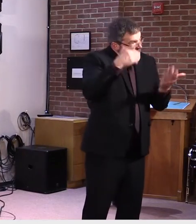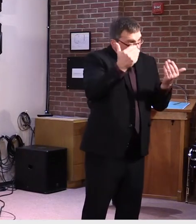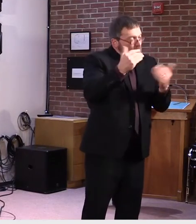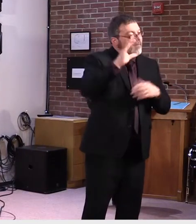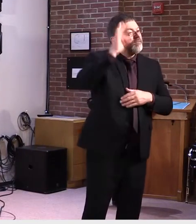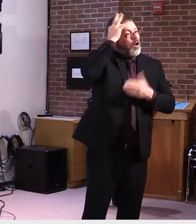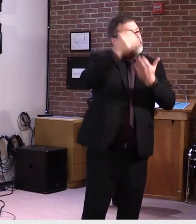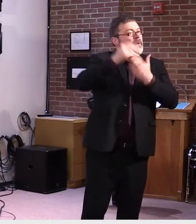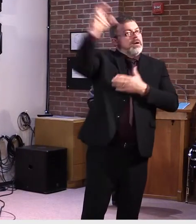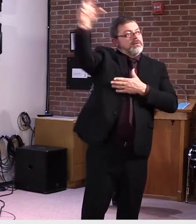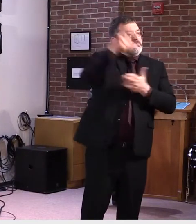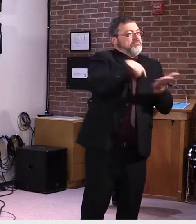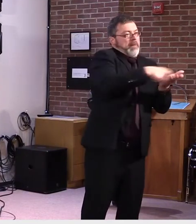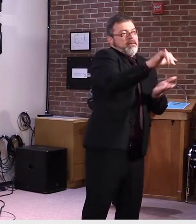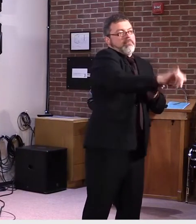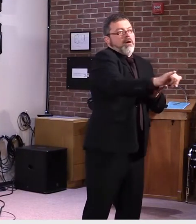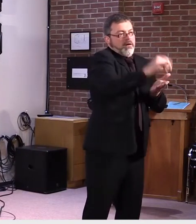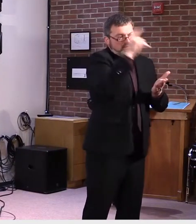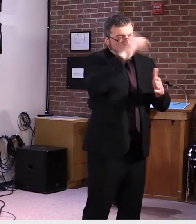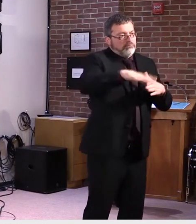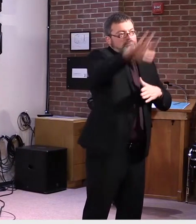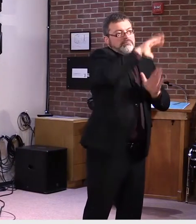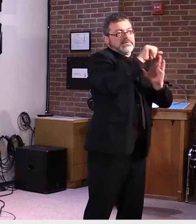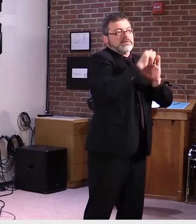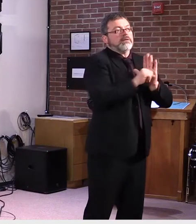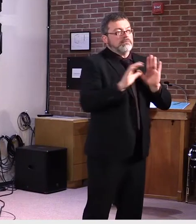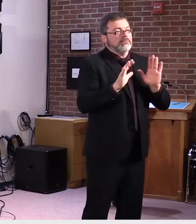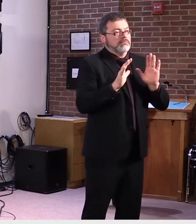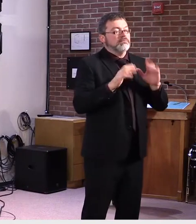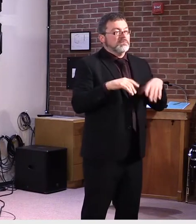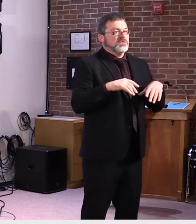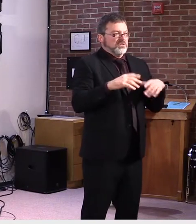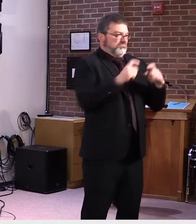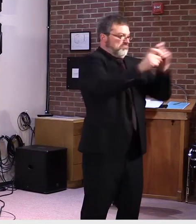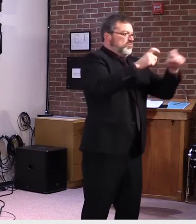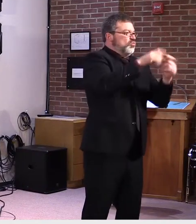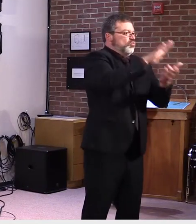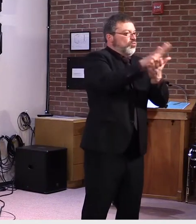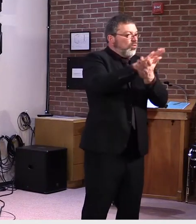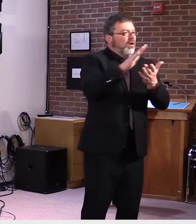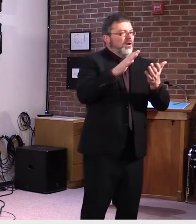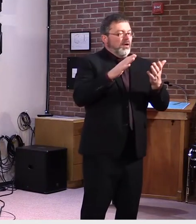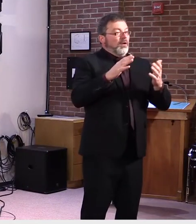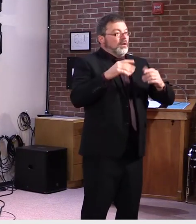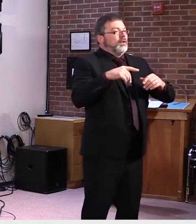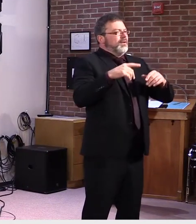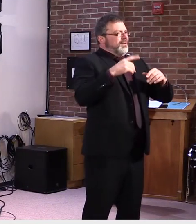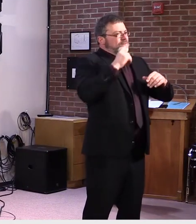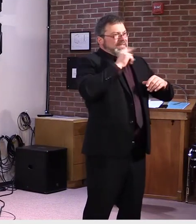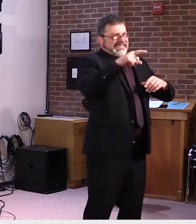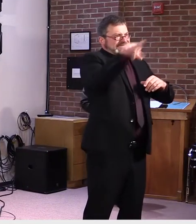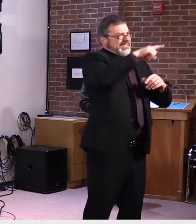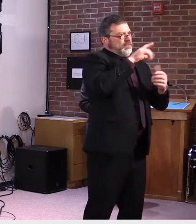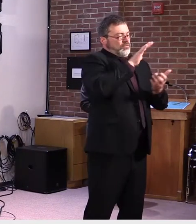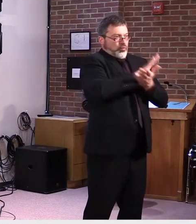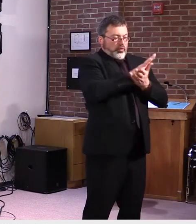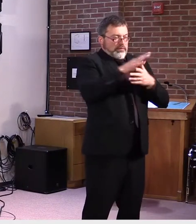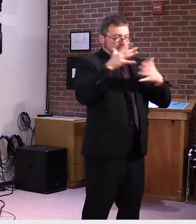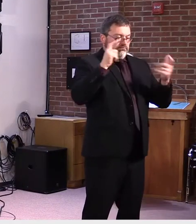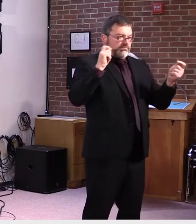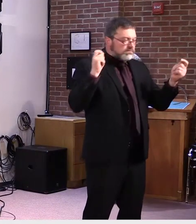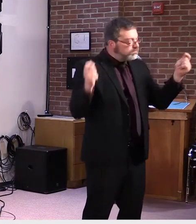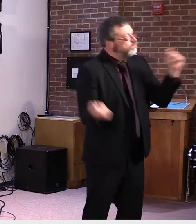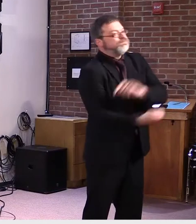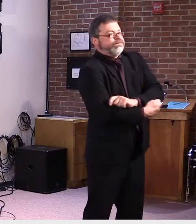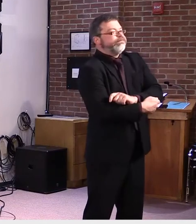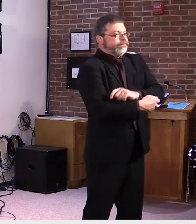The financial aspects of reopening schools are an important consideration since schools have had to make adjustments to how not only how they teach but also